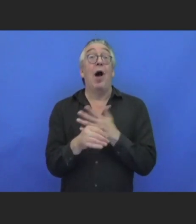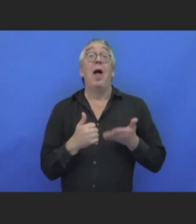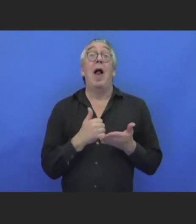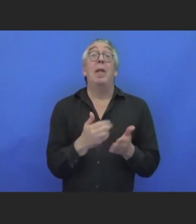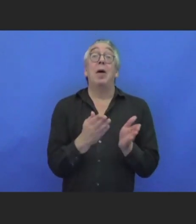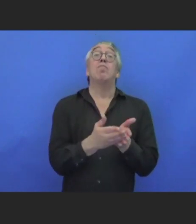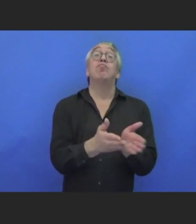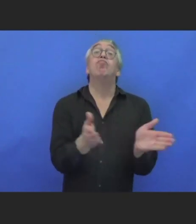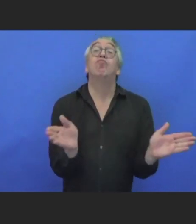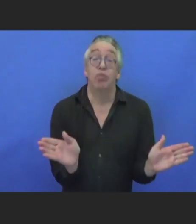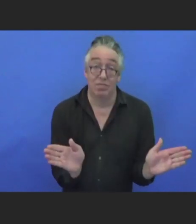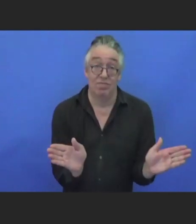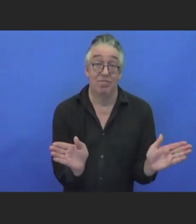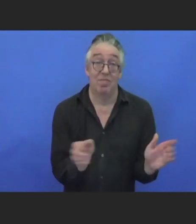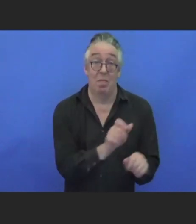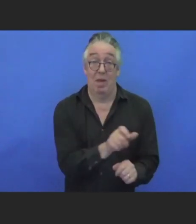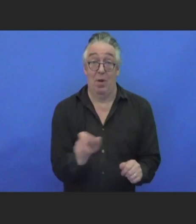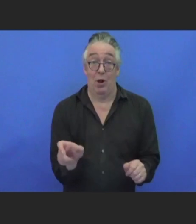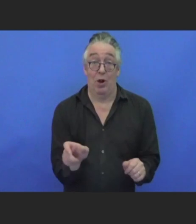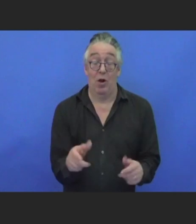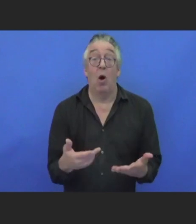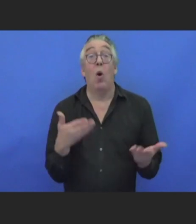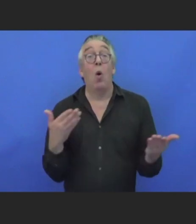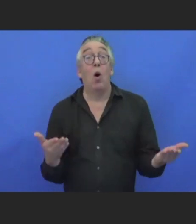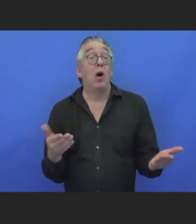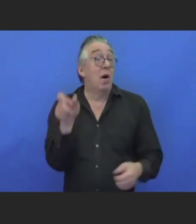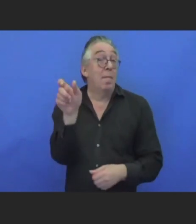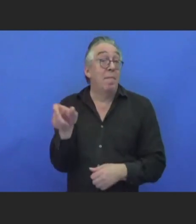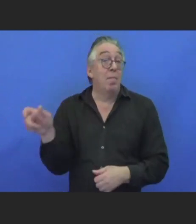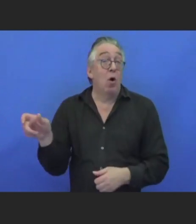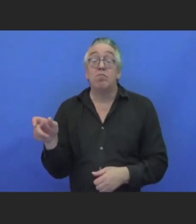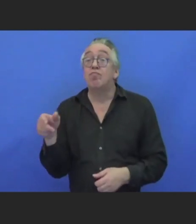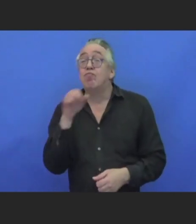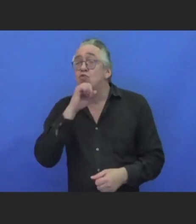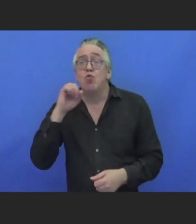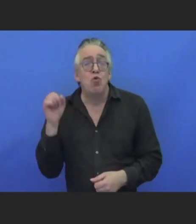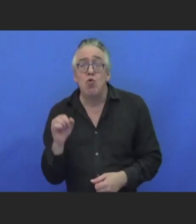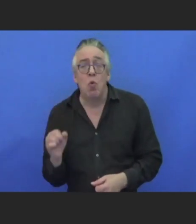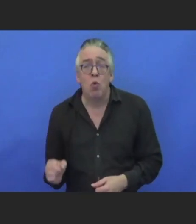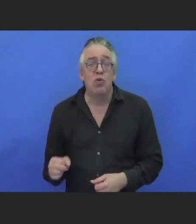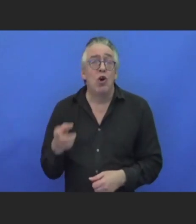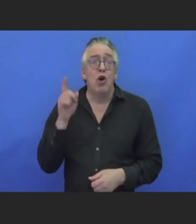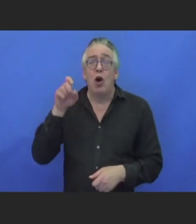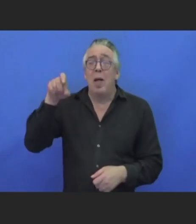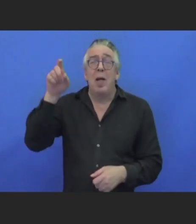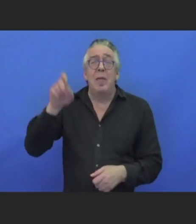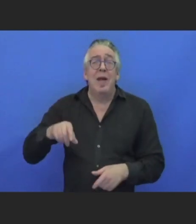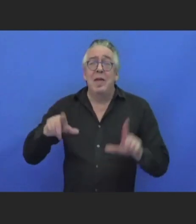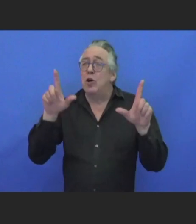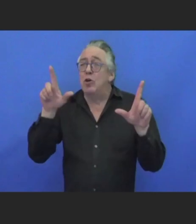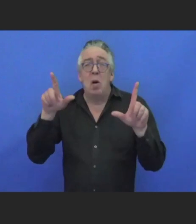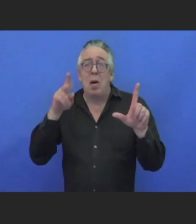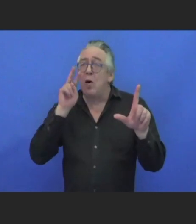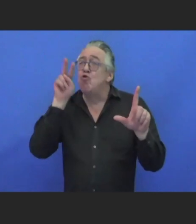get older, they lose some vision and they need to have screens made bigger or other things. So there's a lot of different